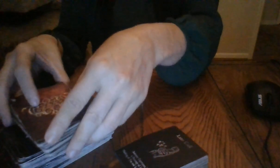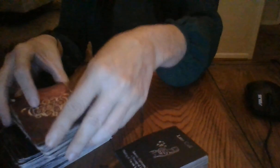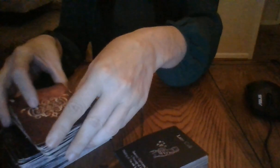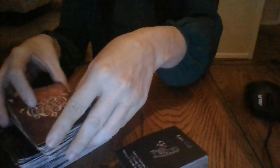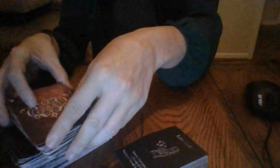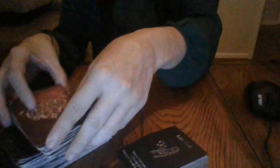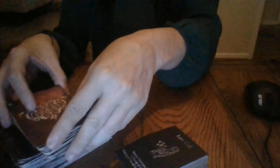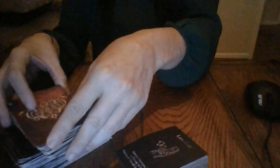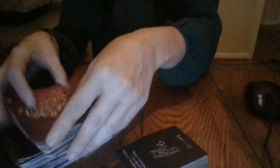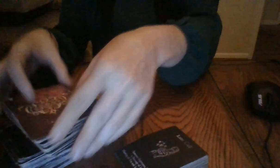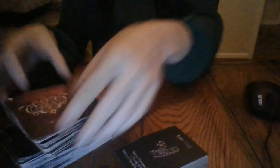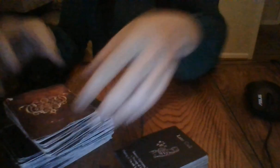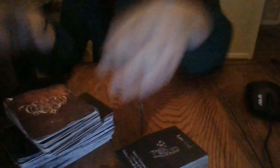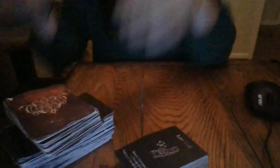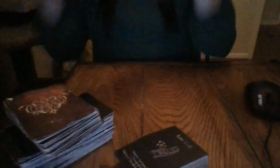setting.